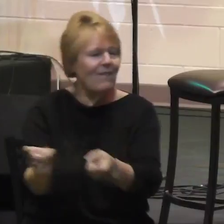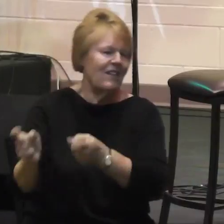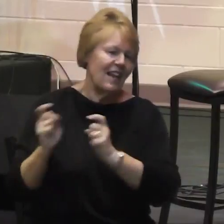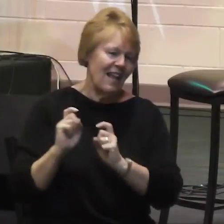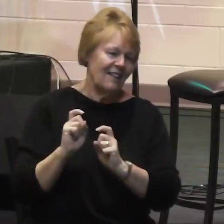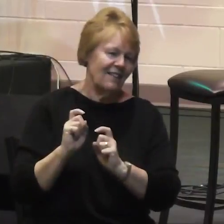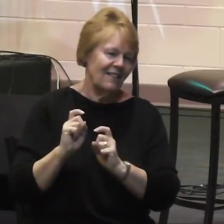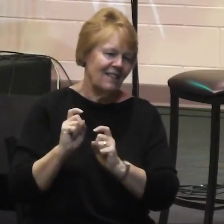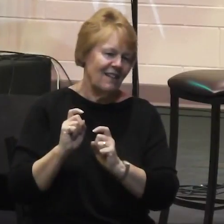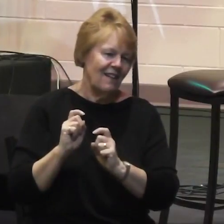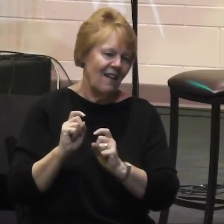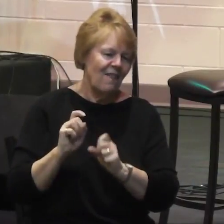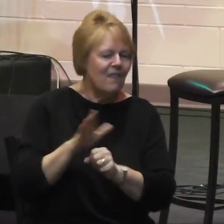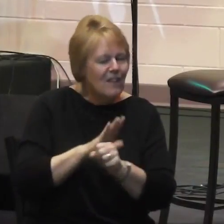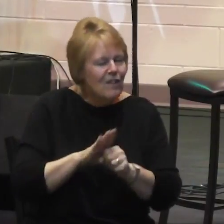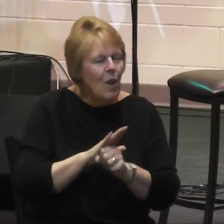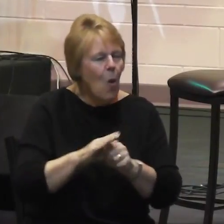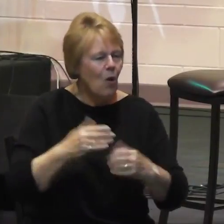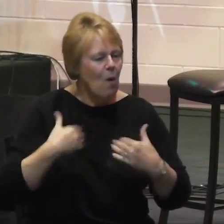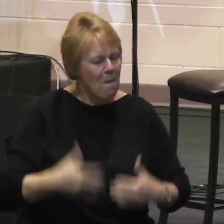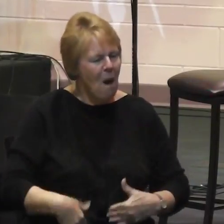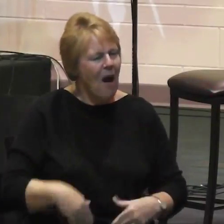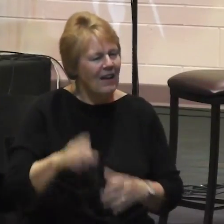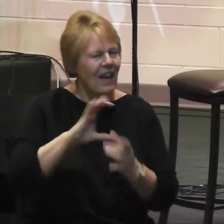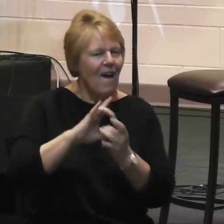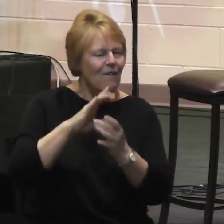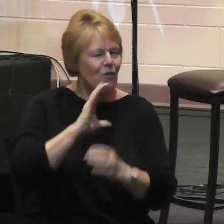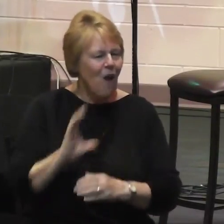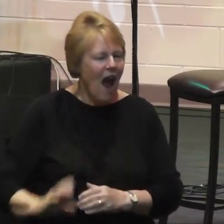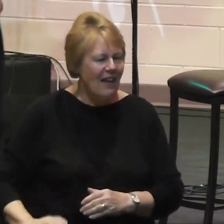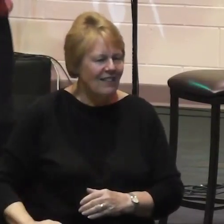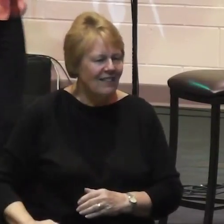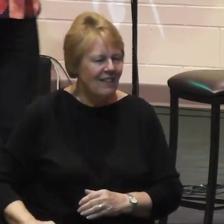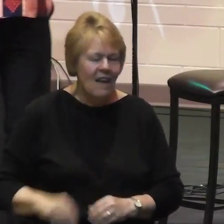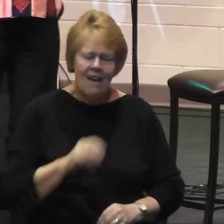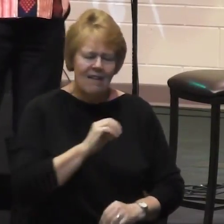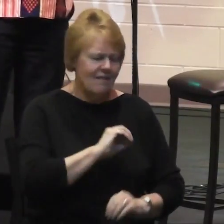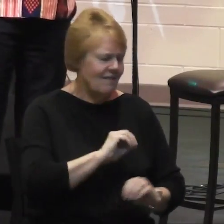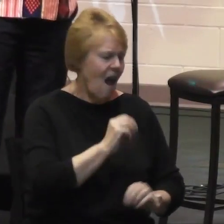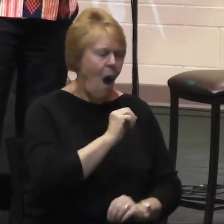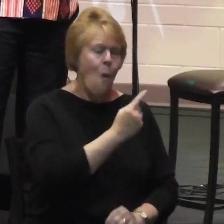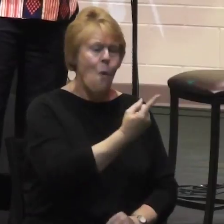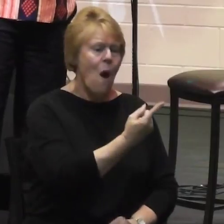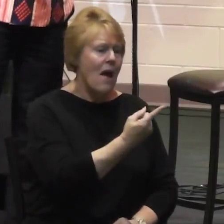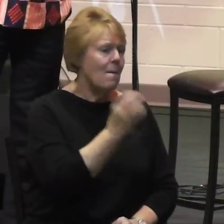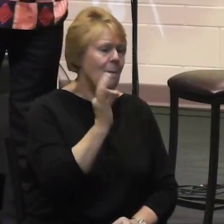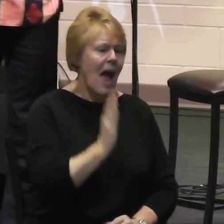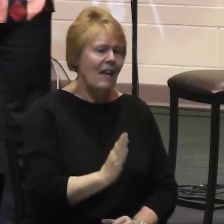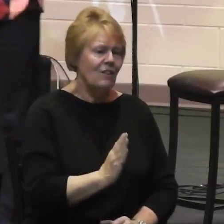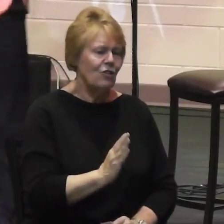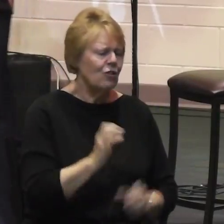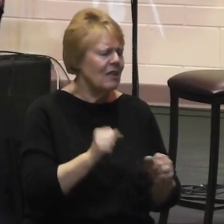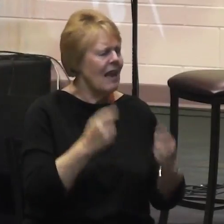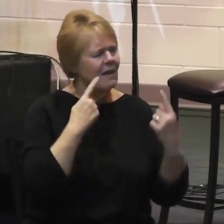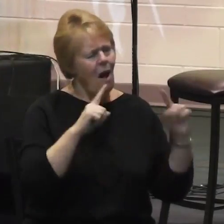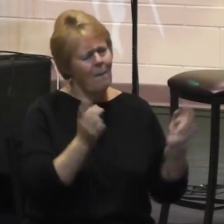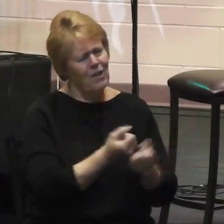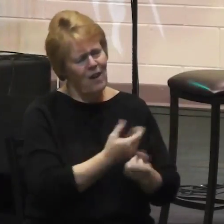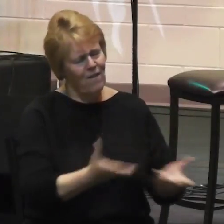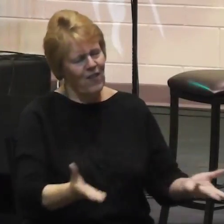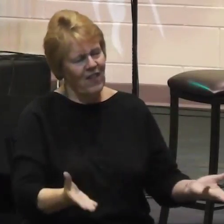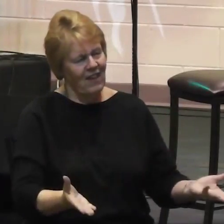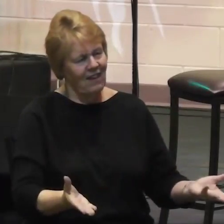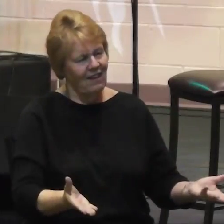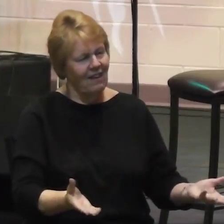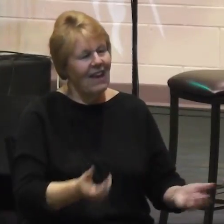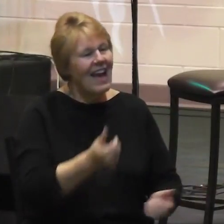Christ differently. And no one person, no one pastor can do it all. Every gift has to